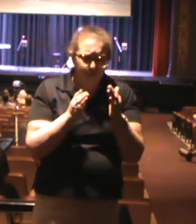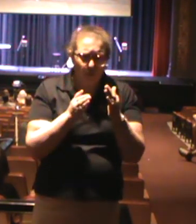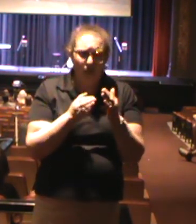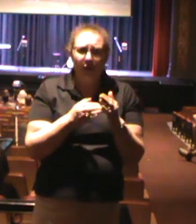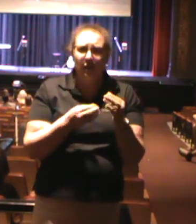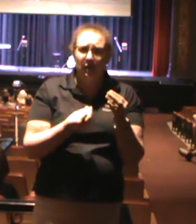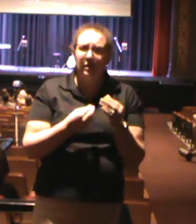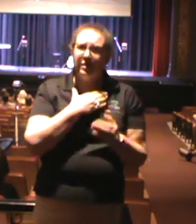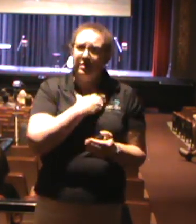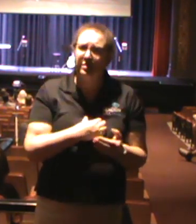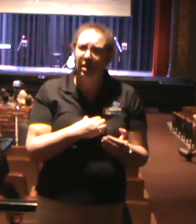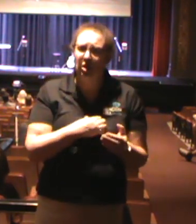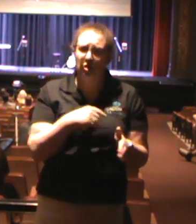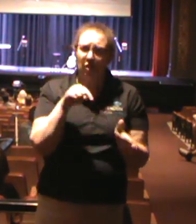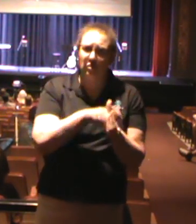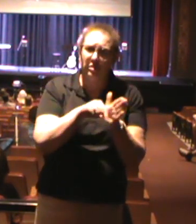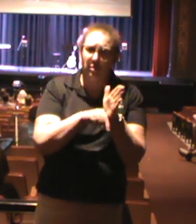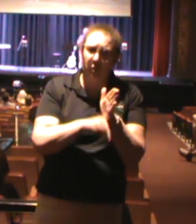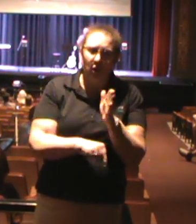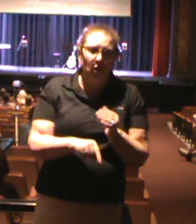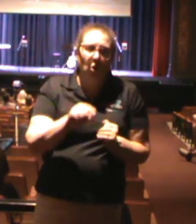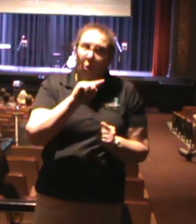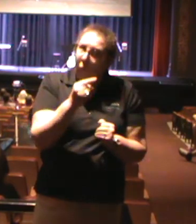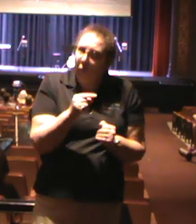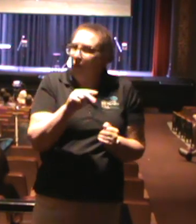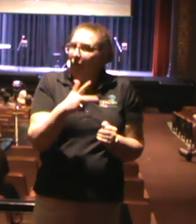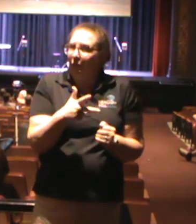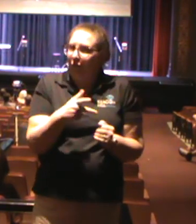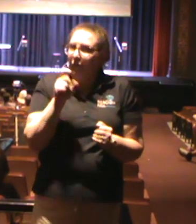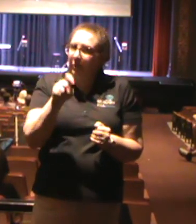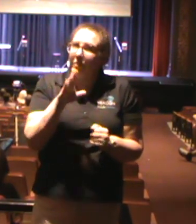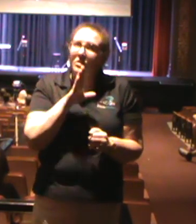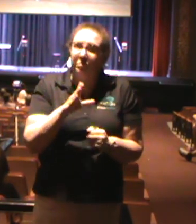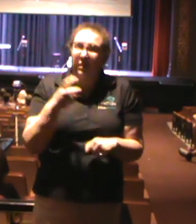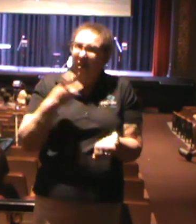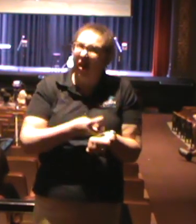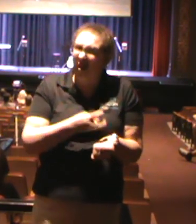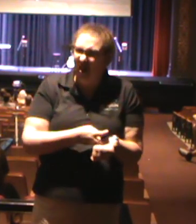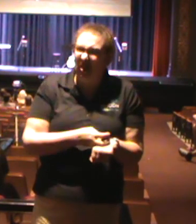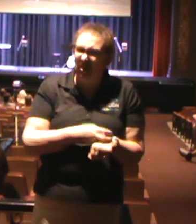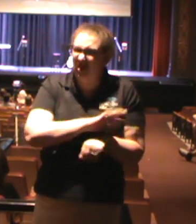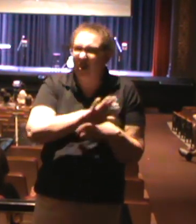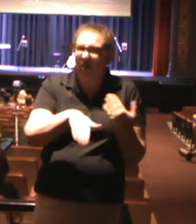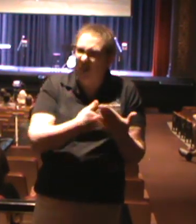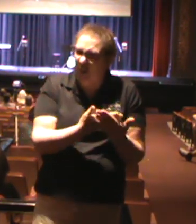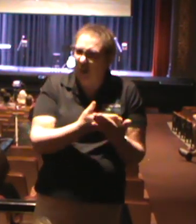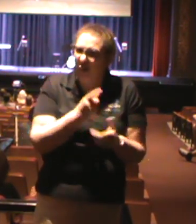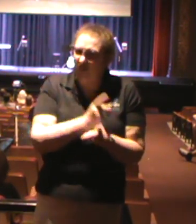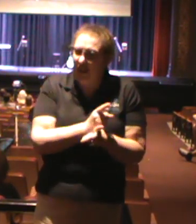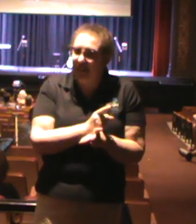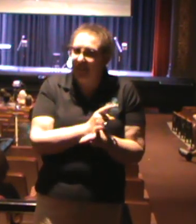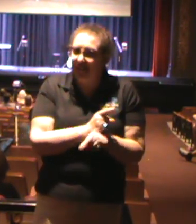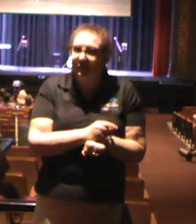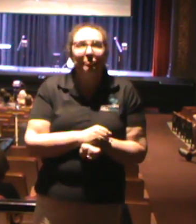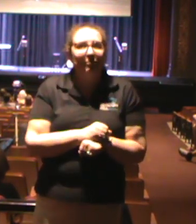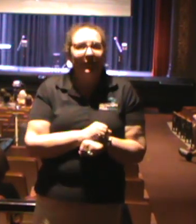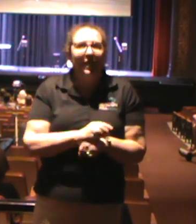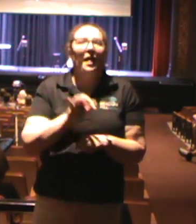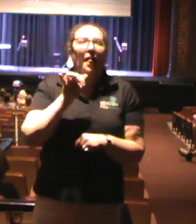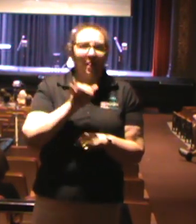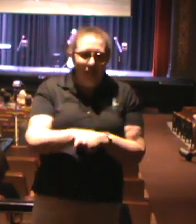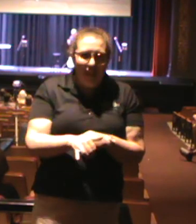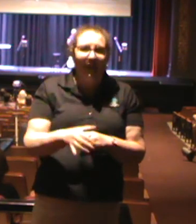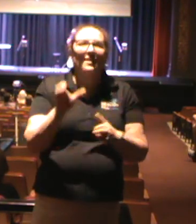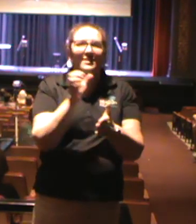think about those three chapters, one of which has to be the toughest chapter of them all, right? Well, guess what? We are embarking on that